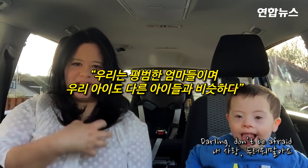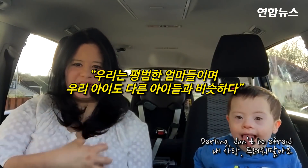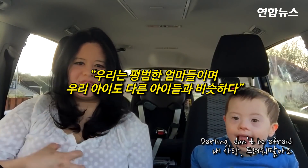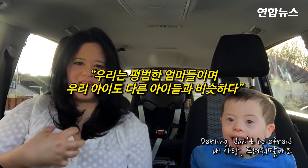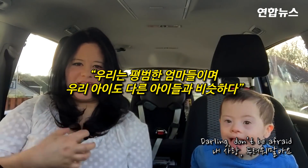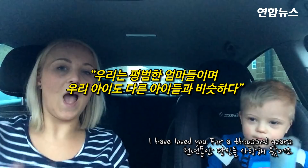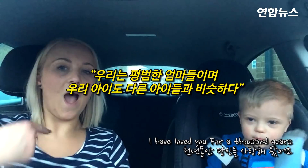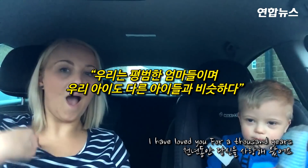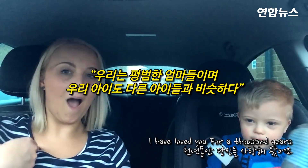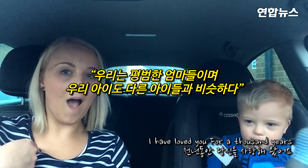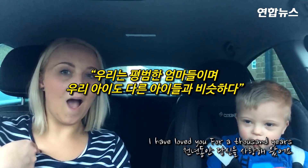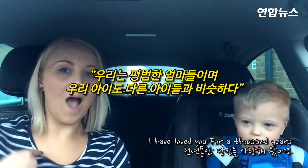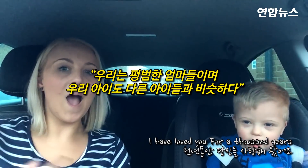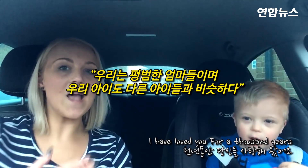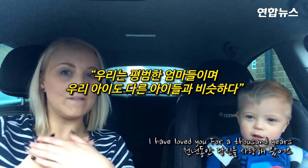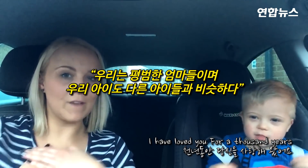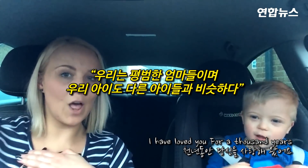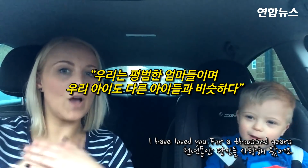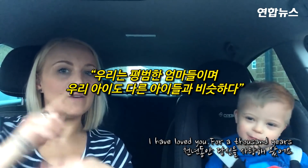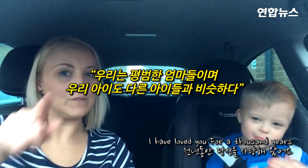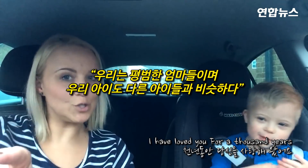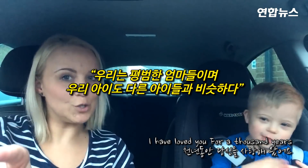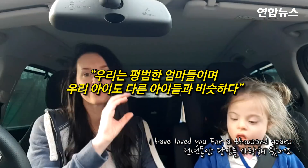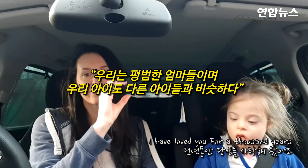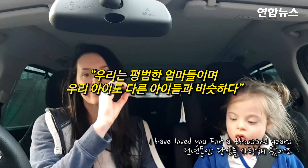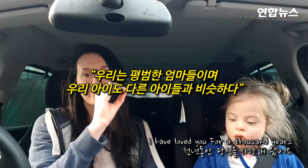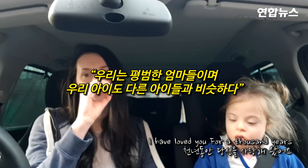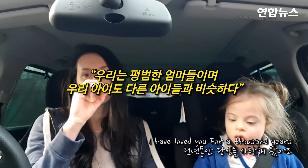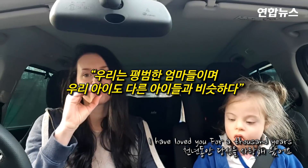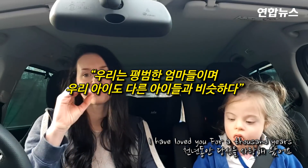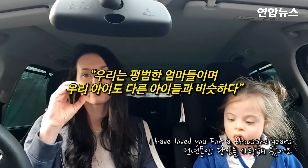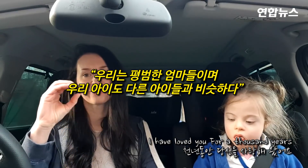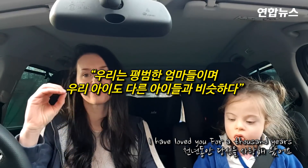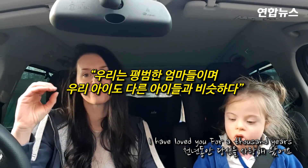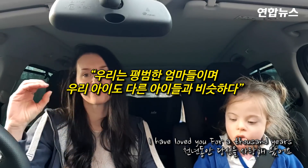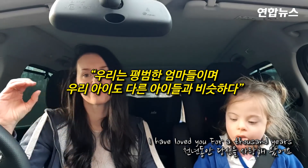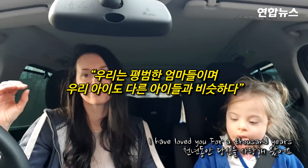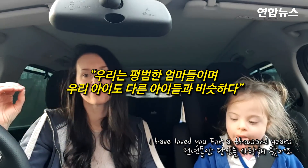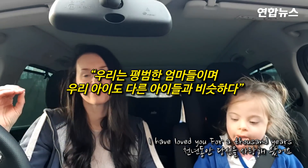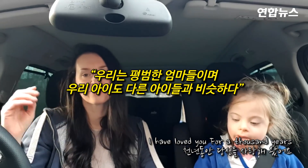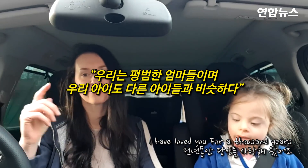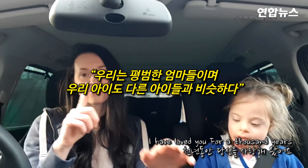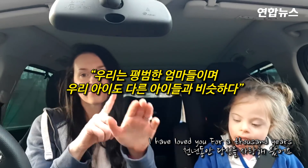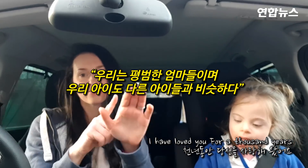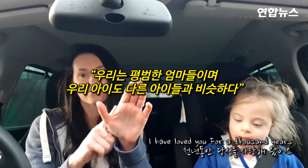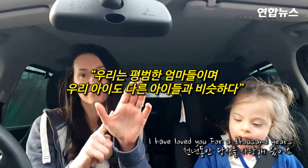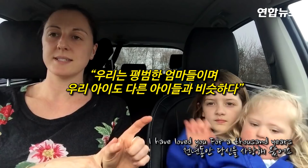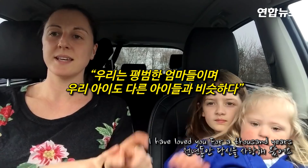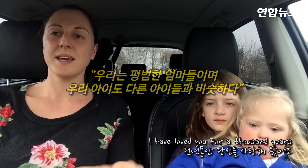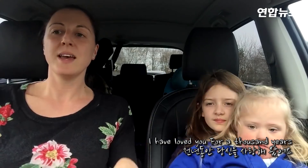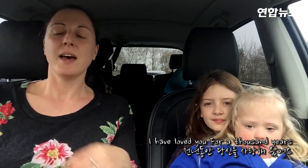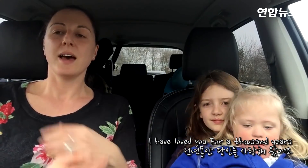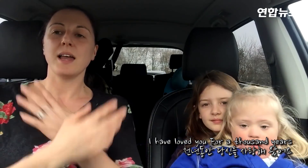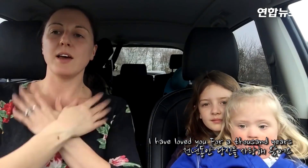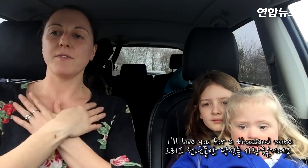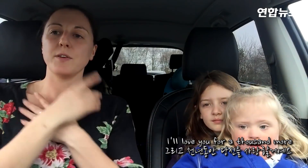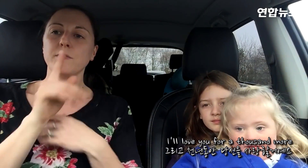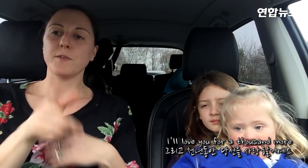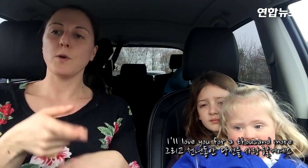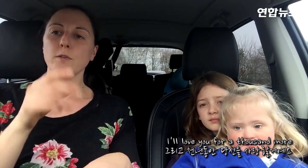afraid I have loved you for a thousand years I love you